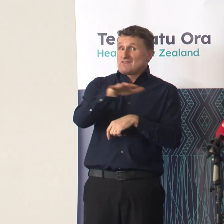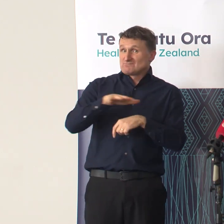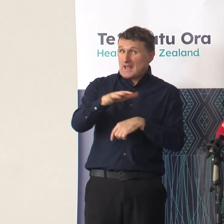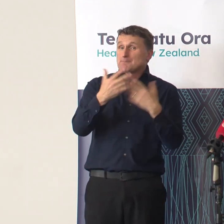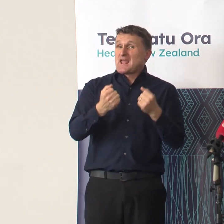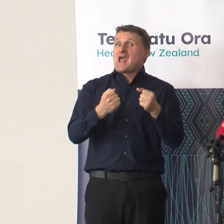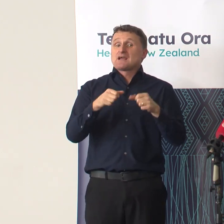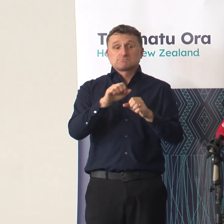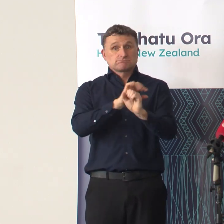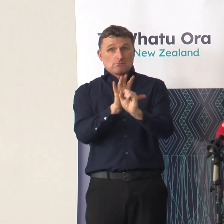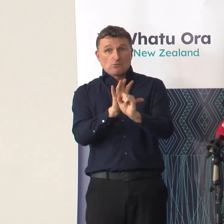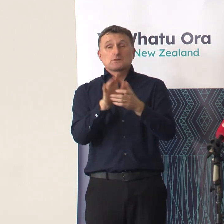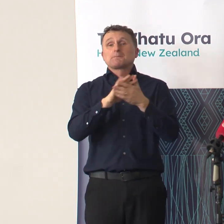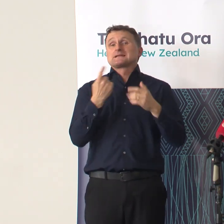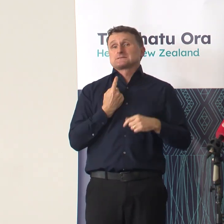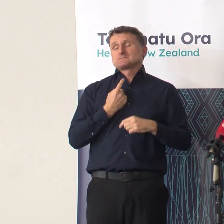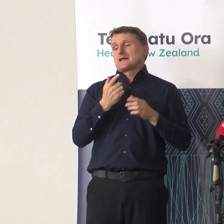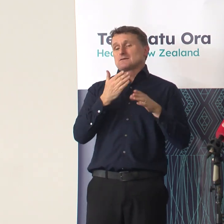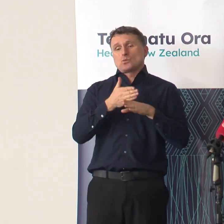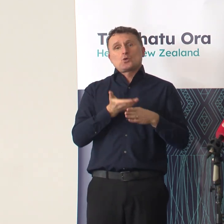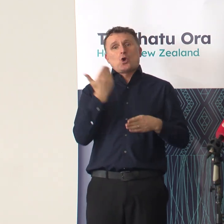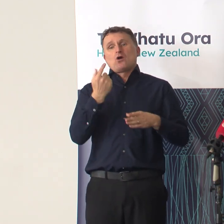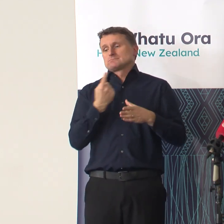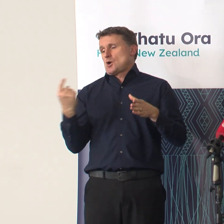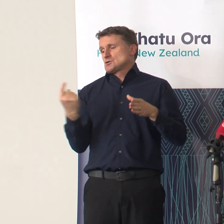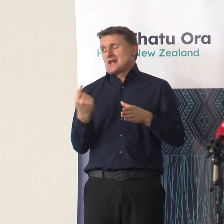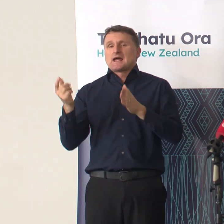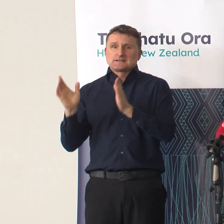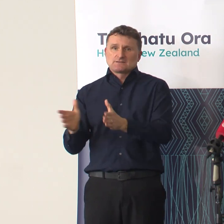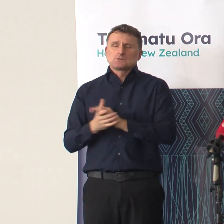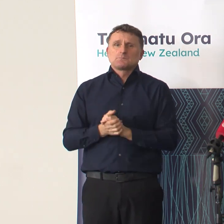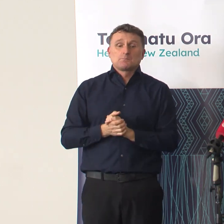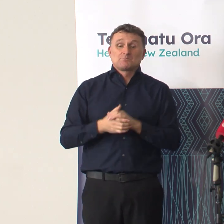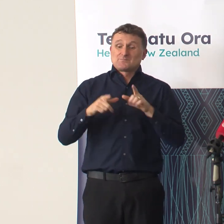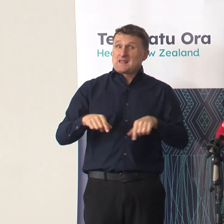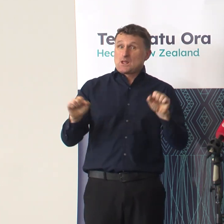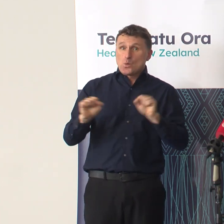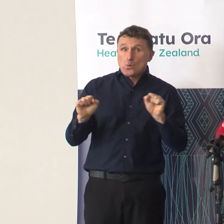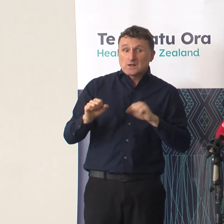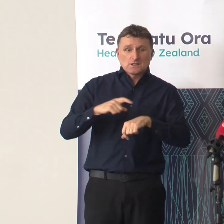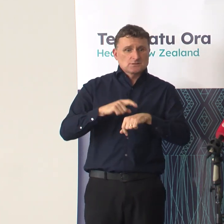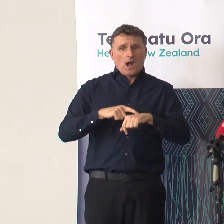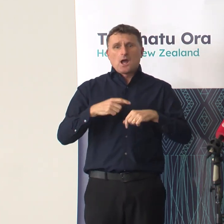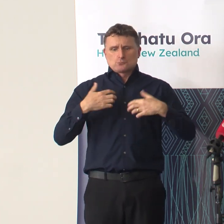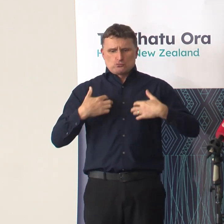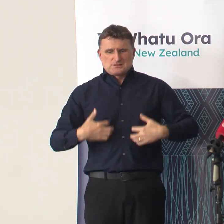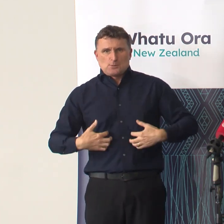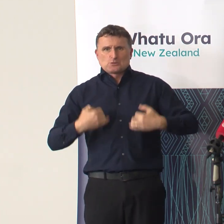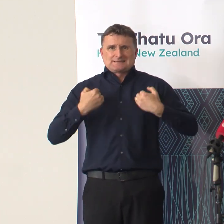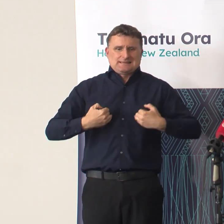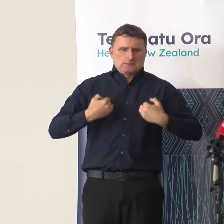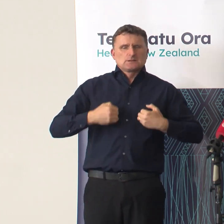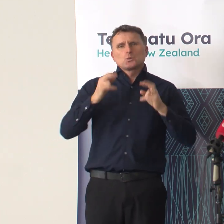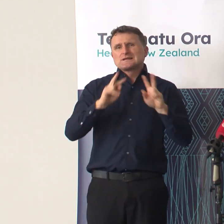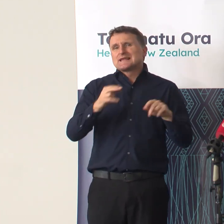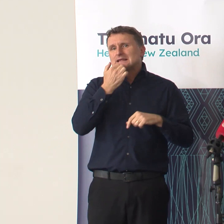But with cases of COVID, influenza and other winter respiratory illnesses now signalling encouraging signs of a downward trend, we